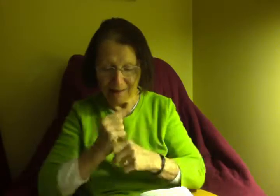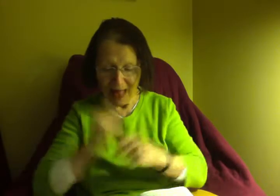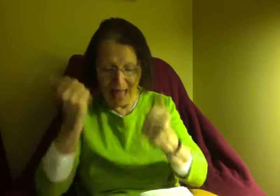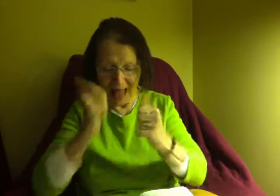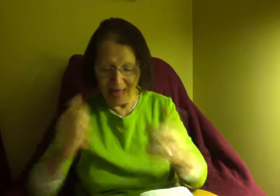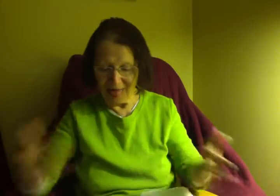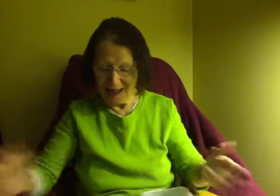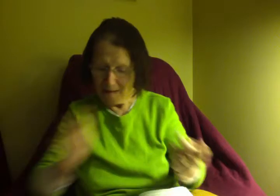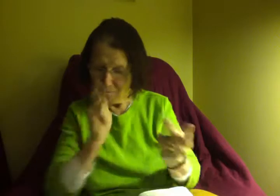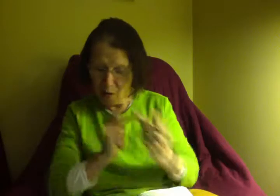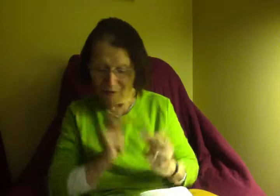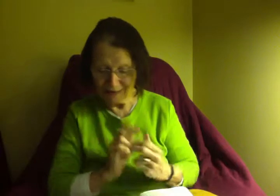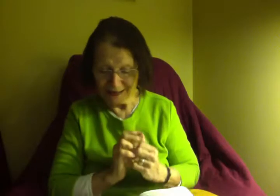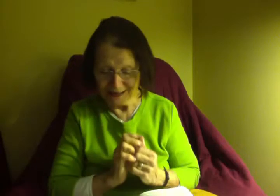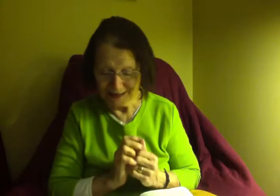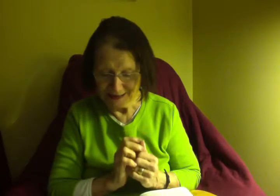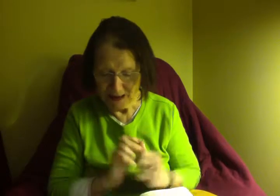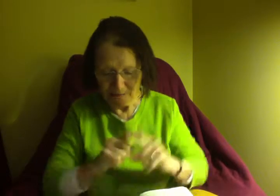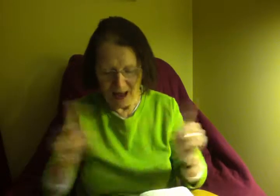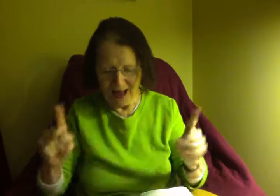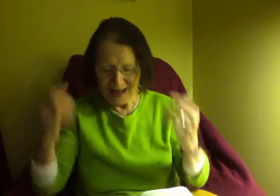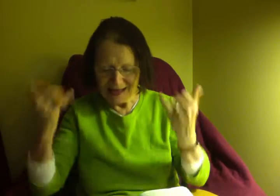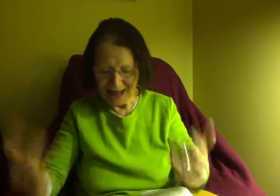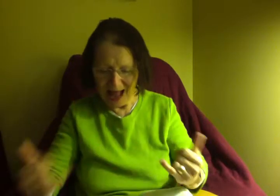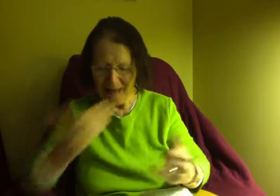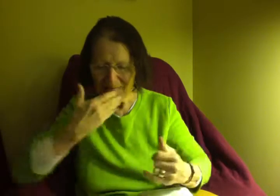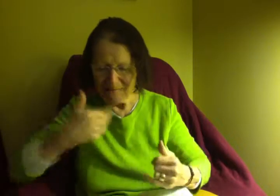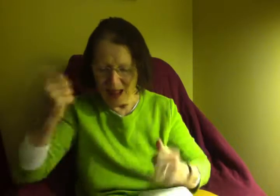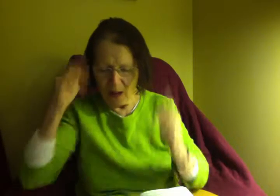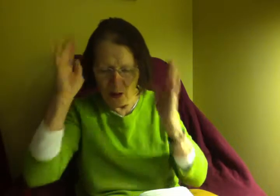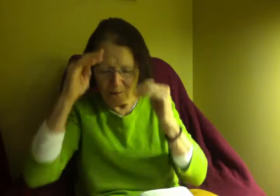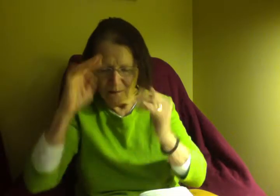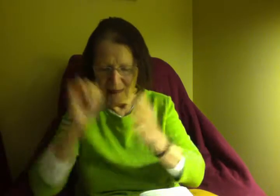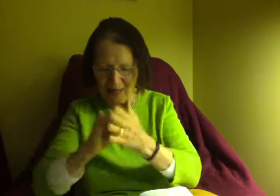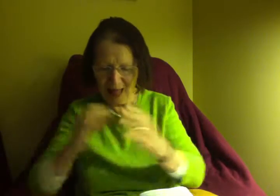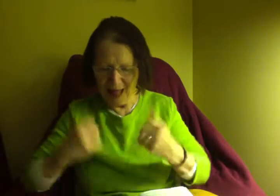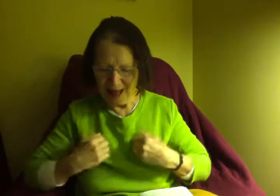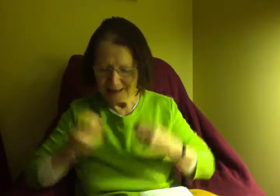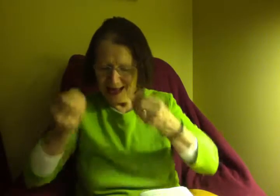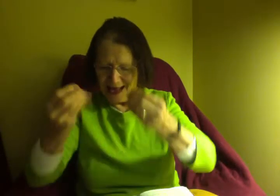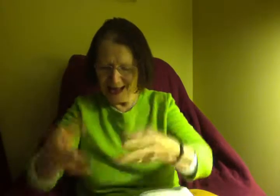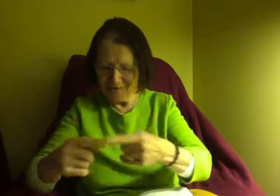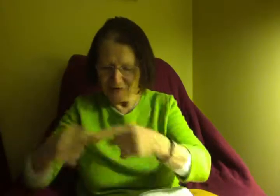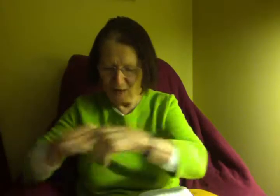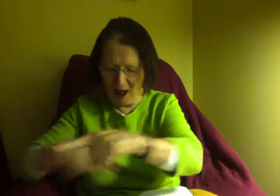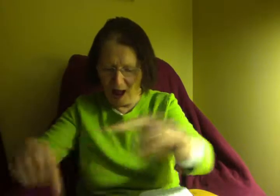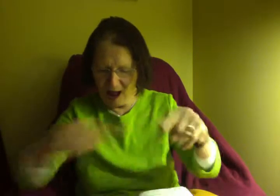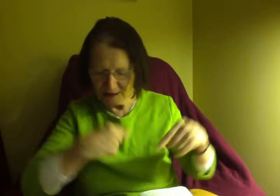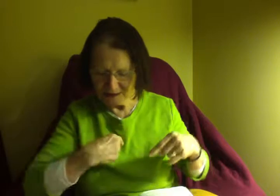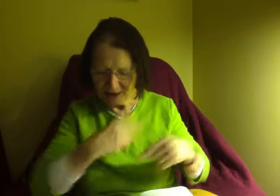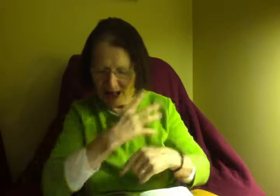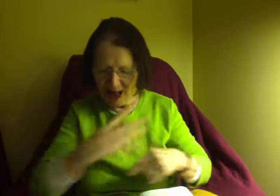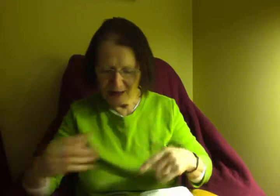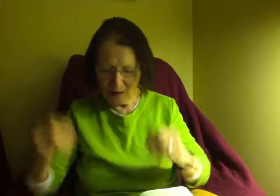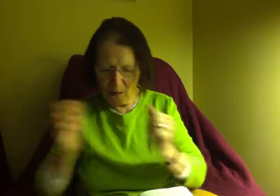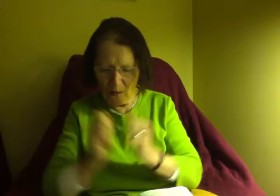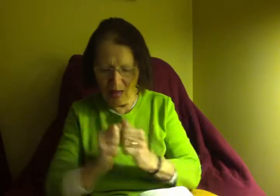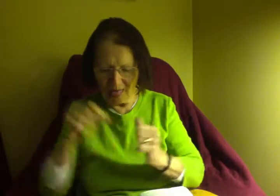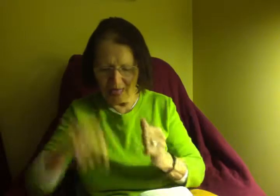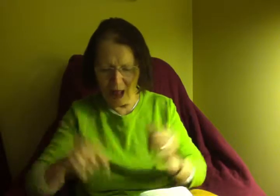it's been a lot of fun, but been a